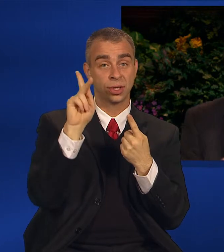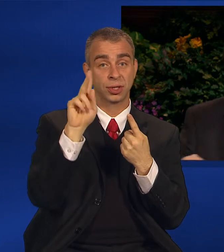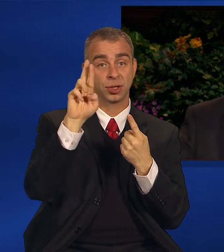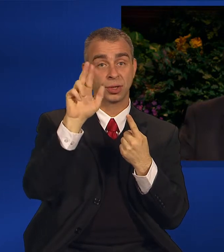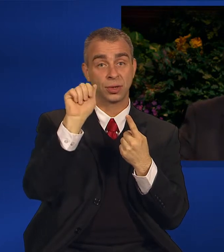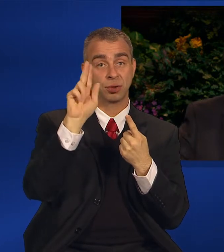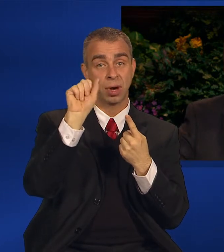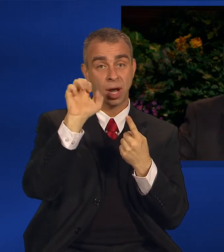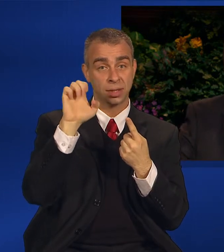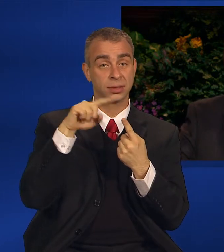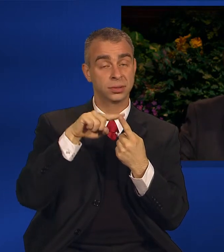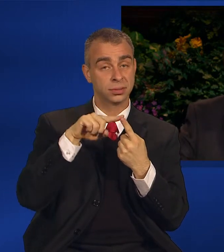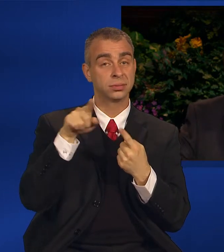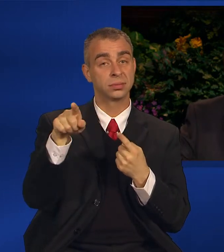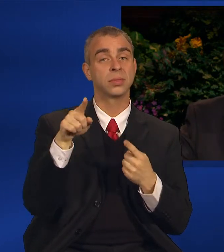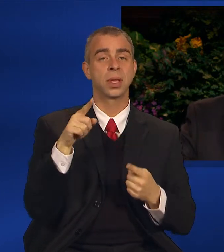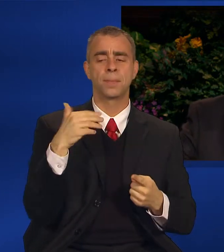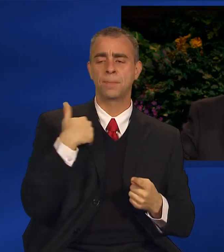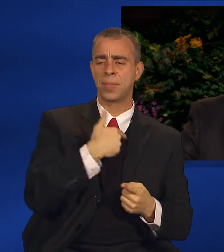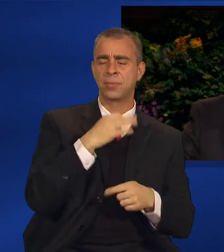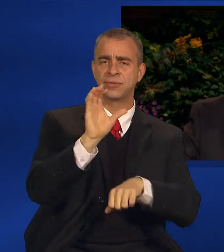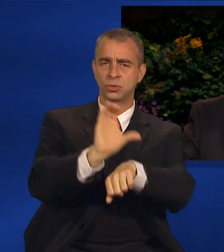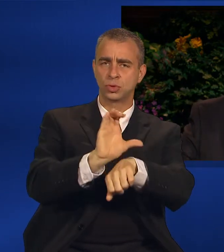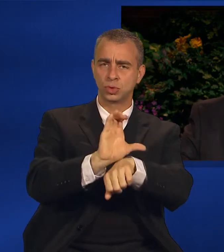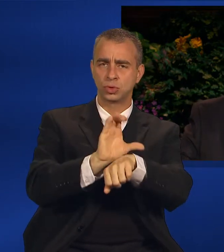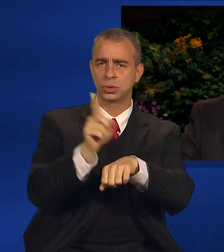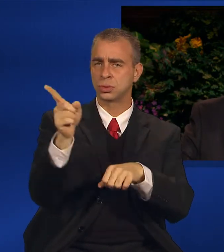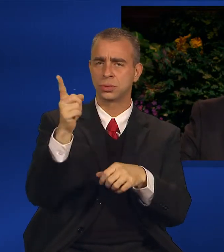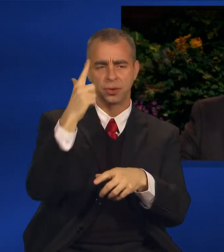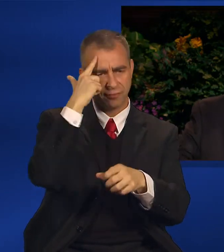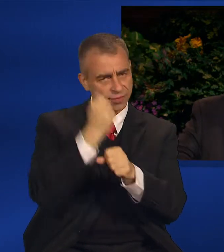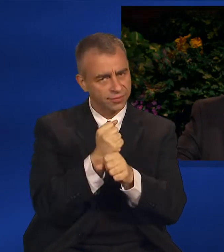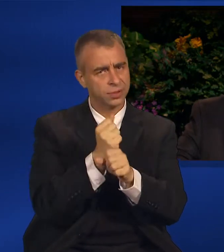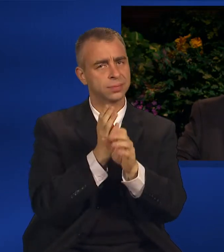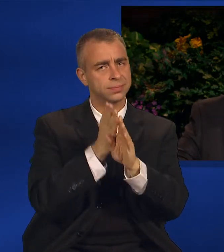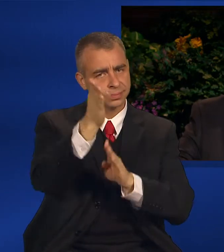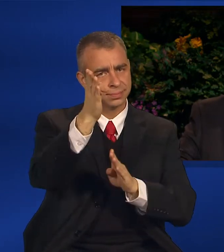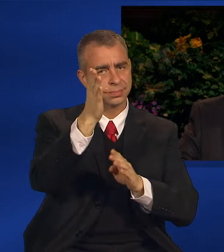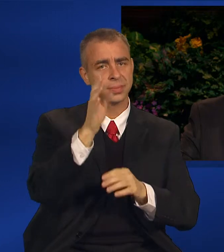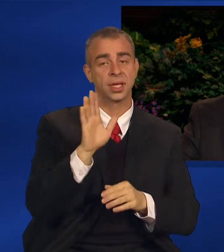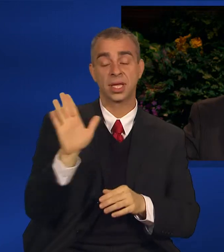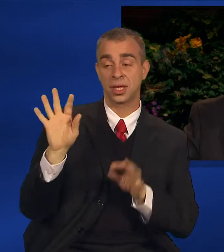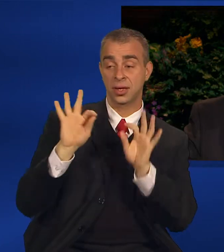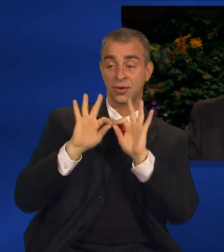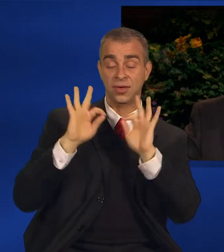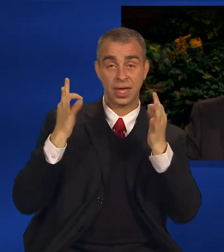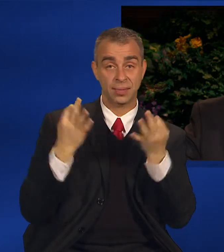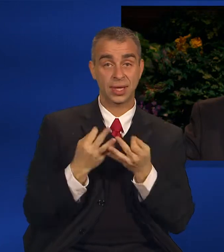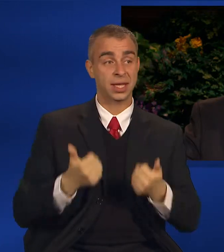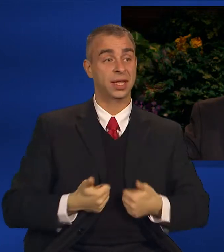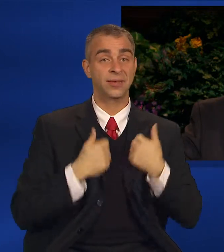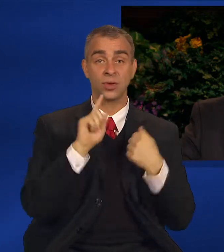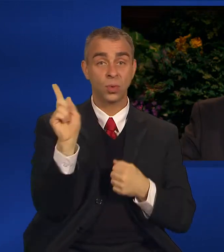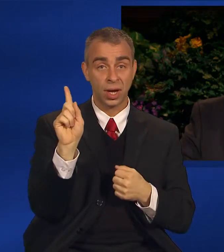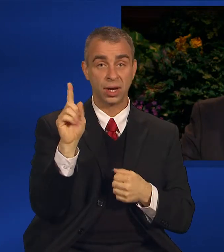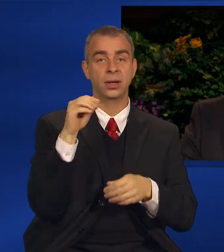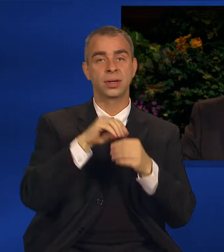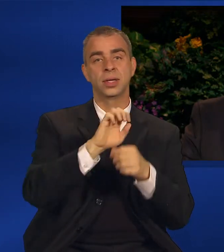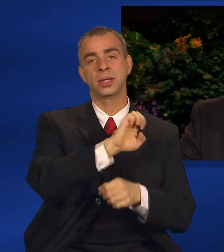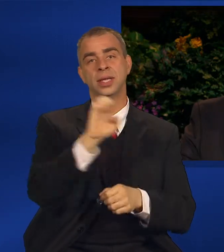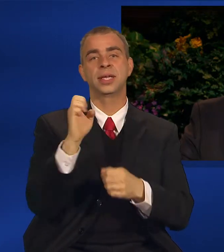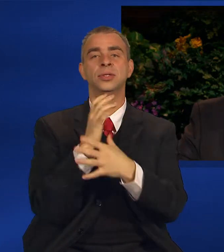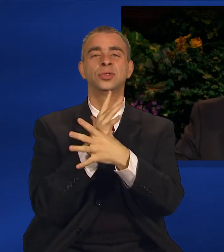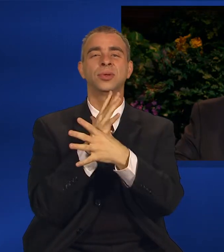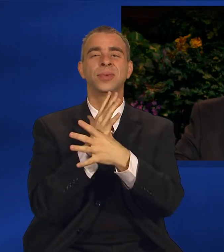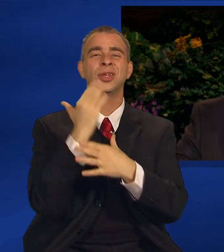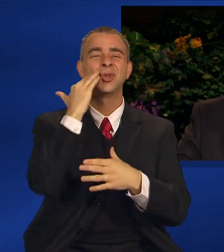a steadfast member of the Church who, with his family, lived in what became known as East Germany following the